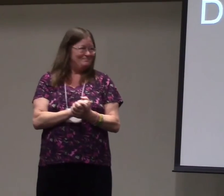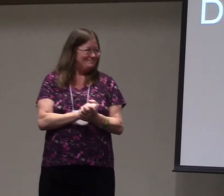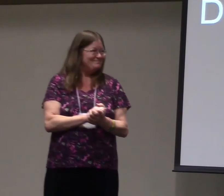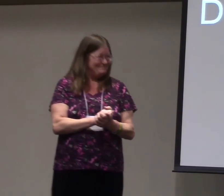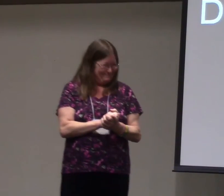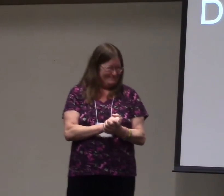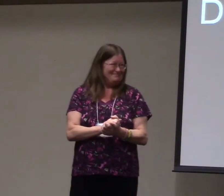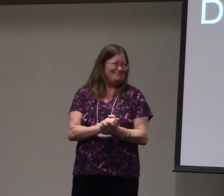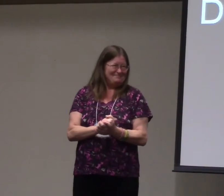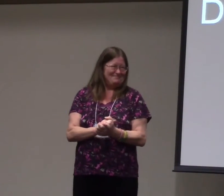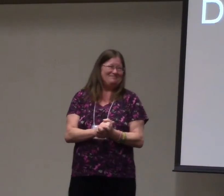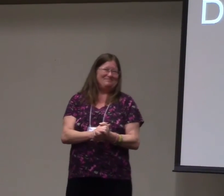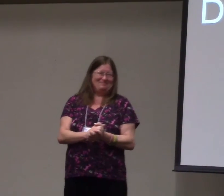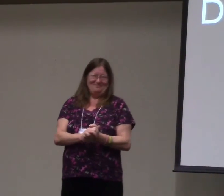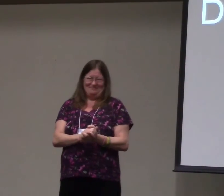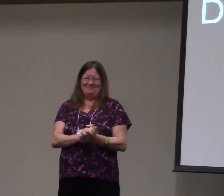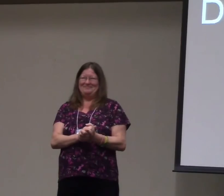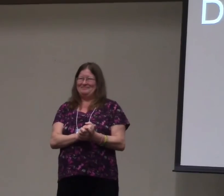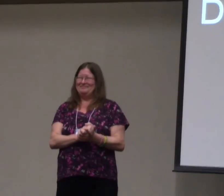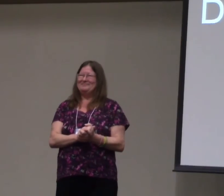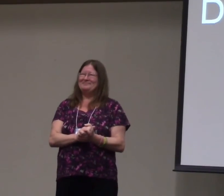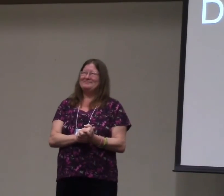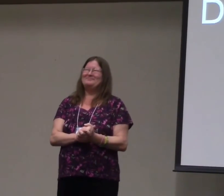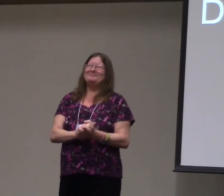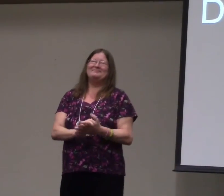Thank you very much. Thank you much.